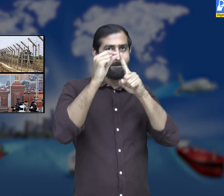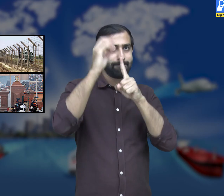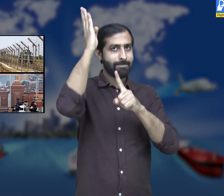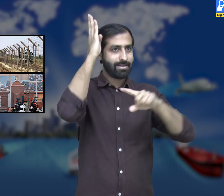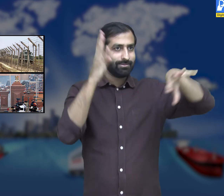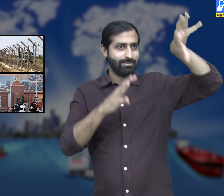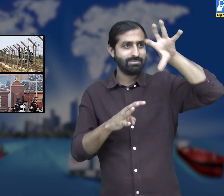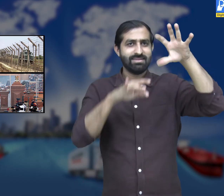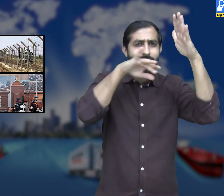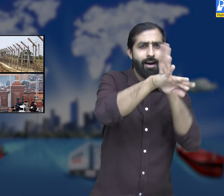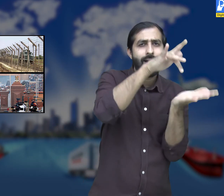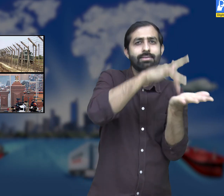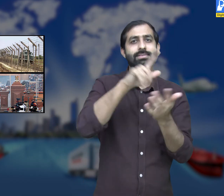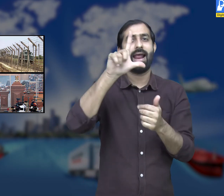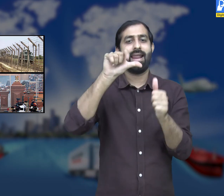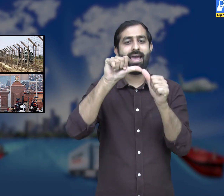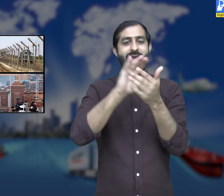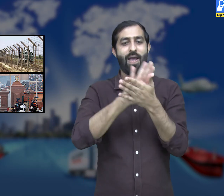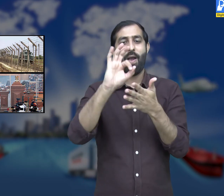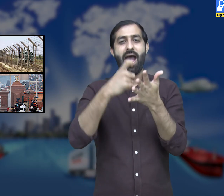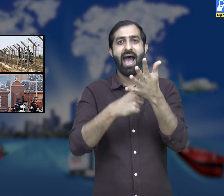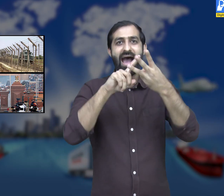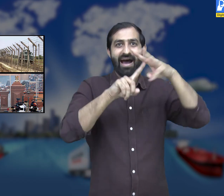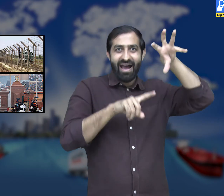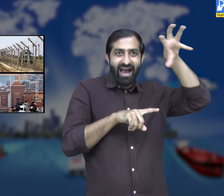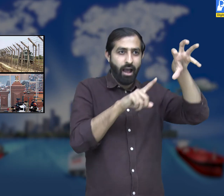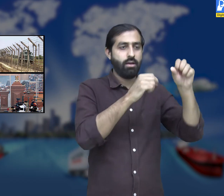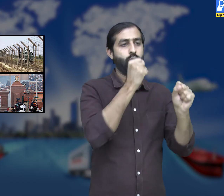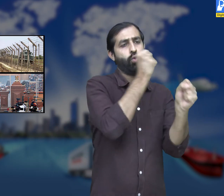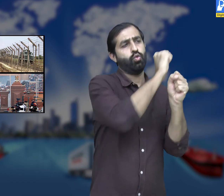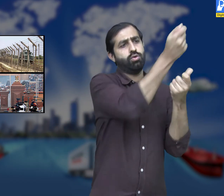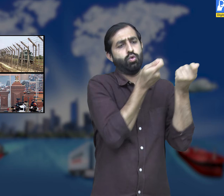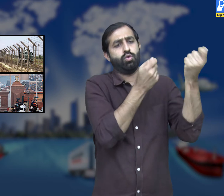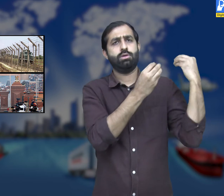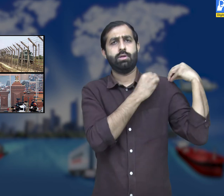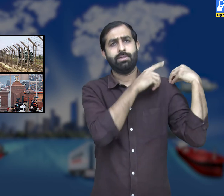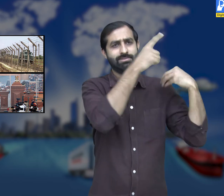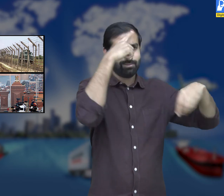border border roads of Pakistan are maintained by their government.